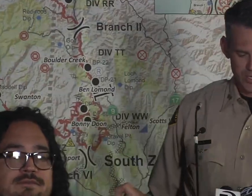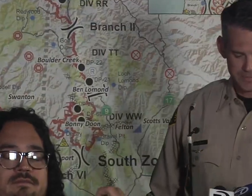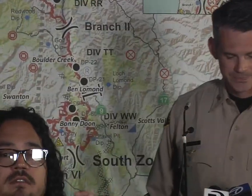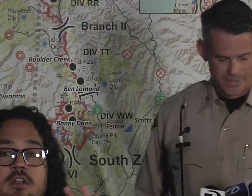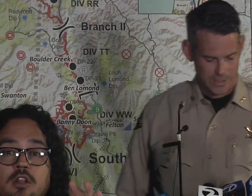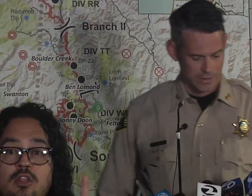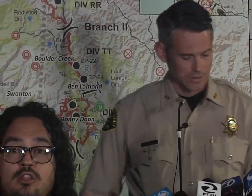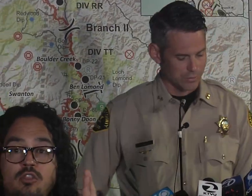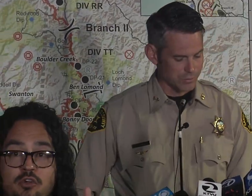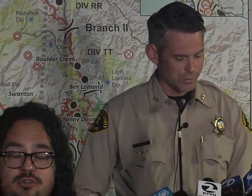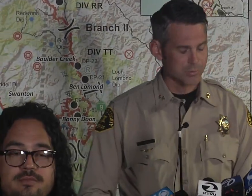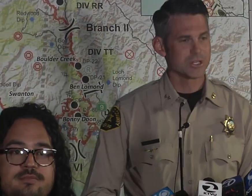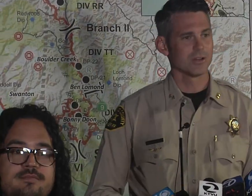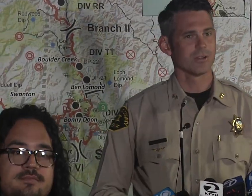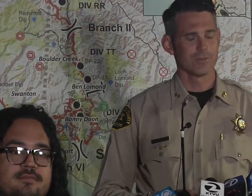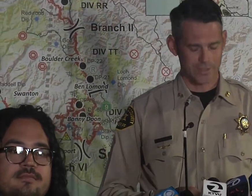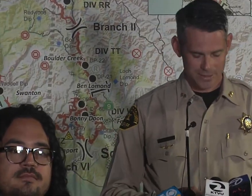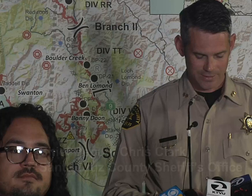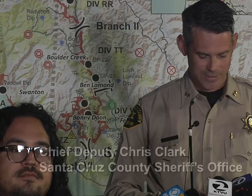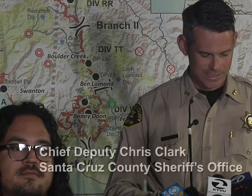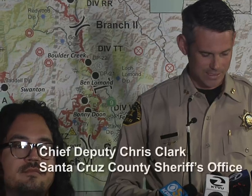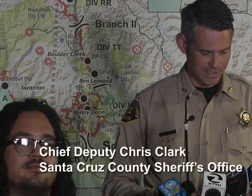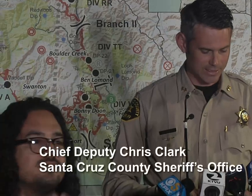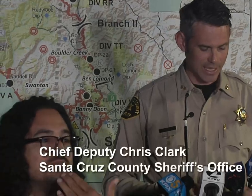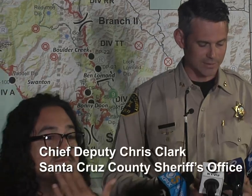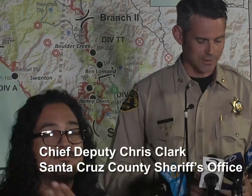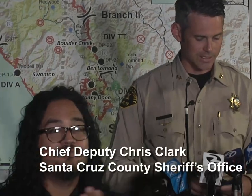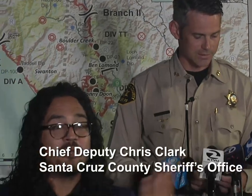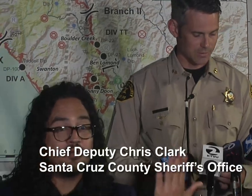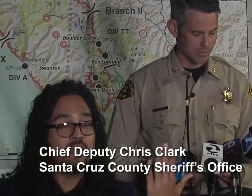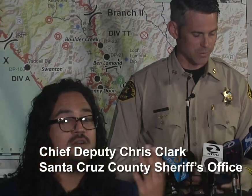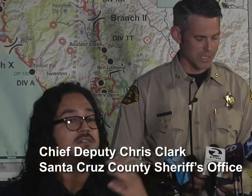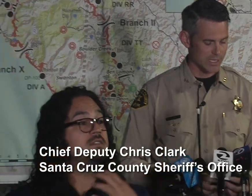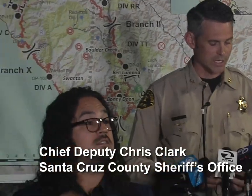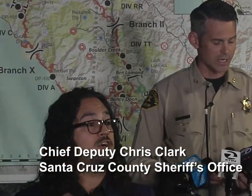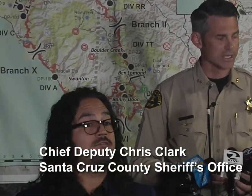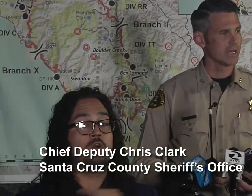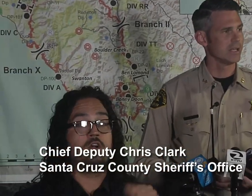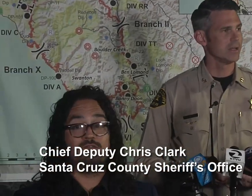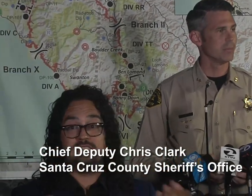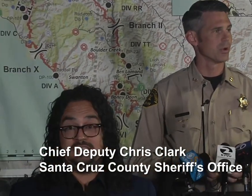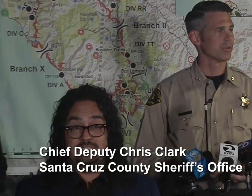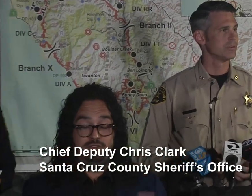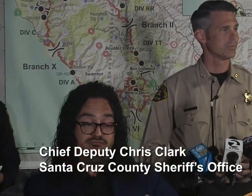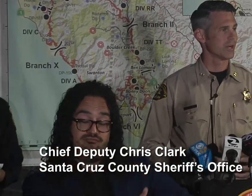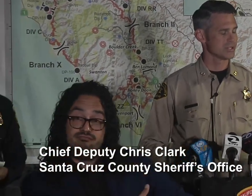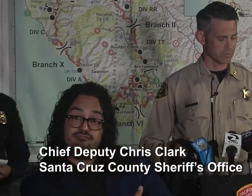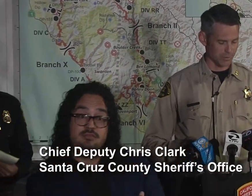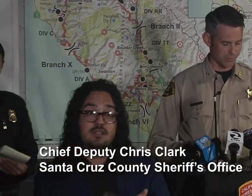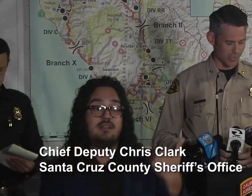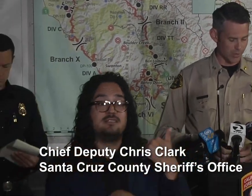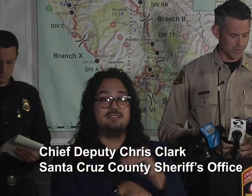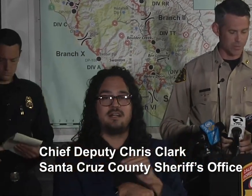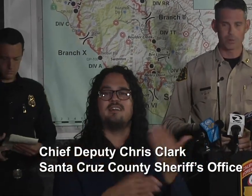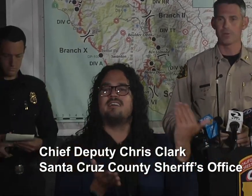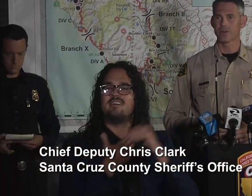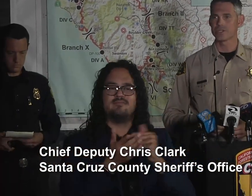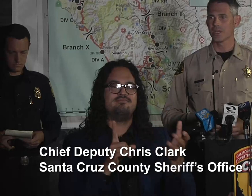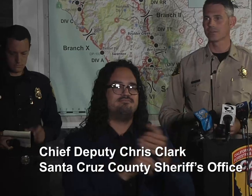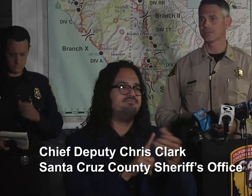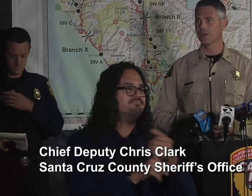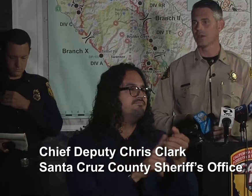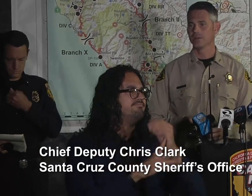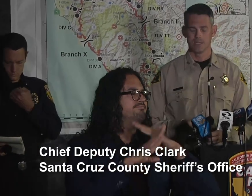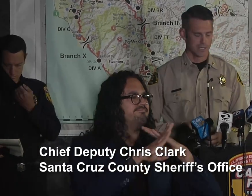Good morning. So in terms of Sheriff's Office activity, last night, again, burglary suppression was our priority with